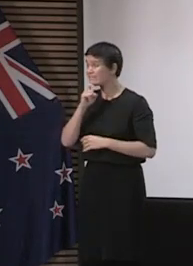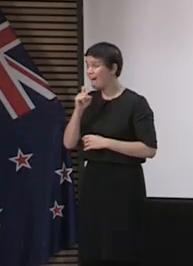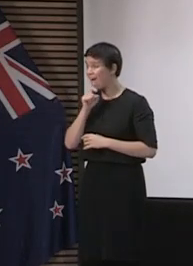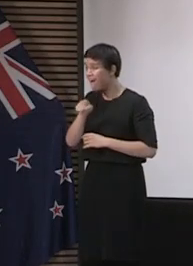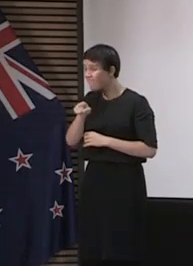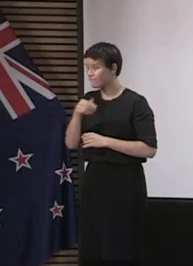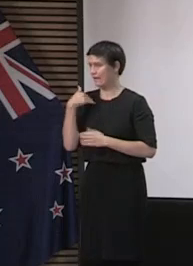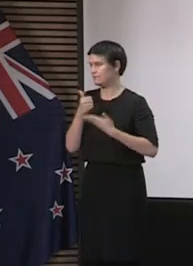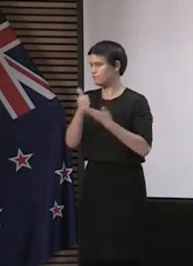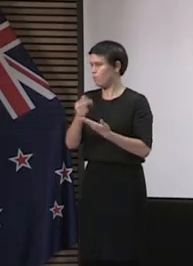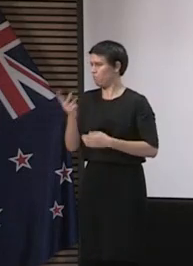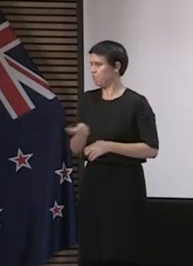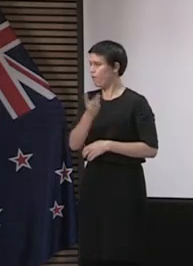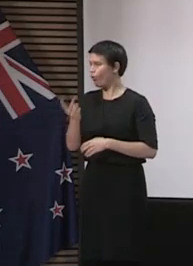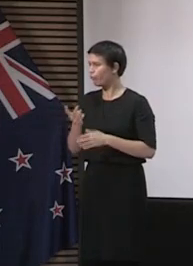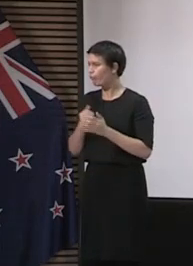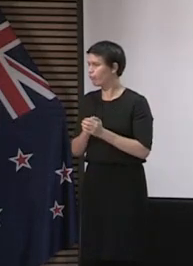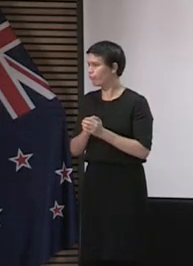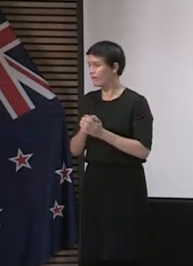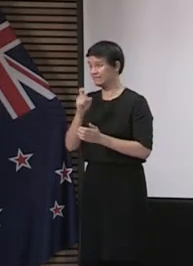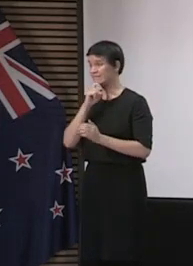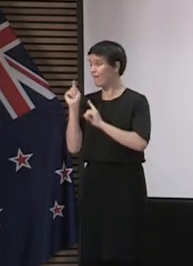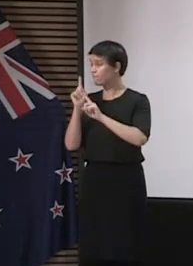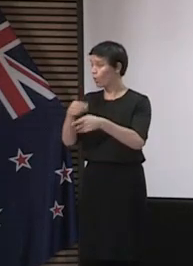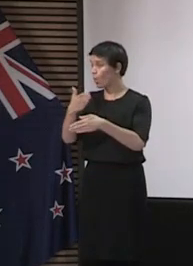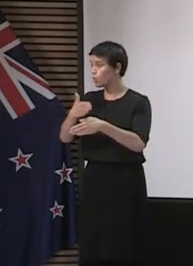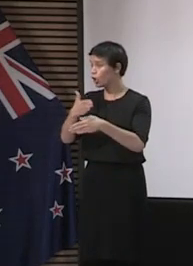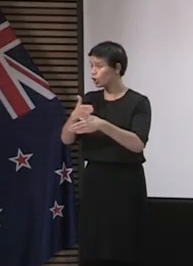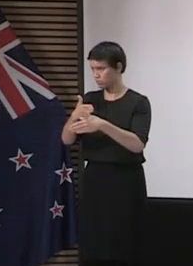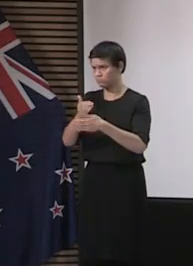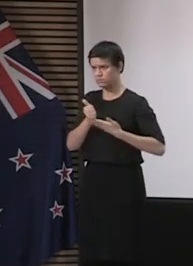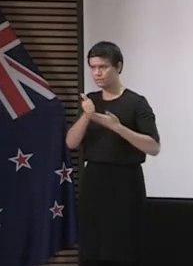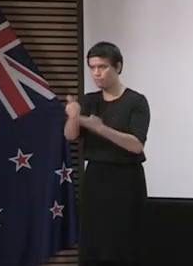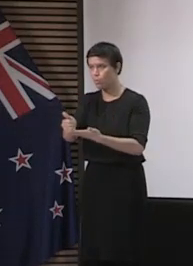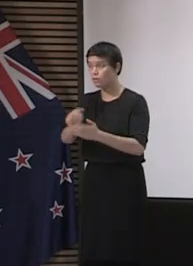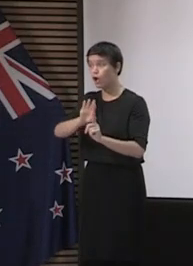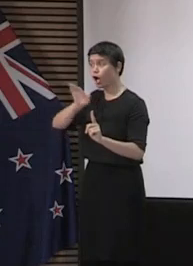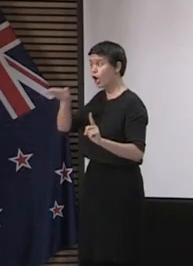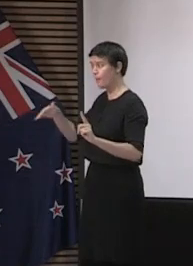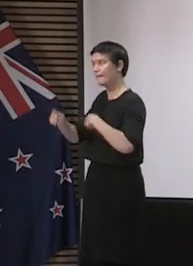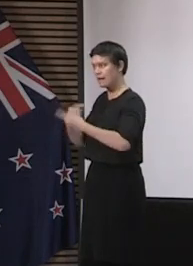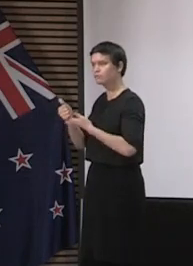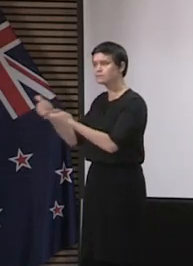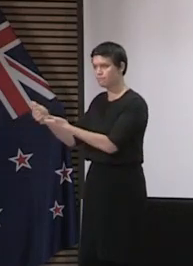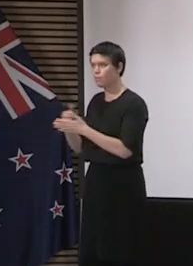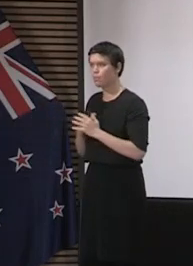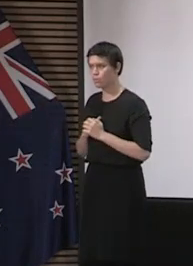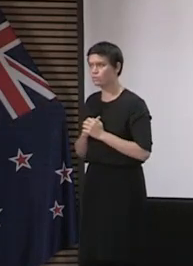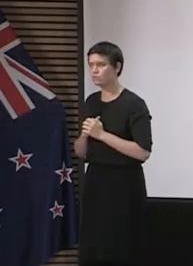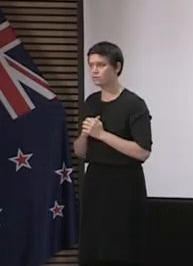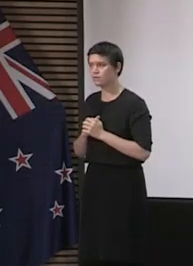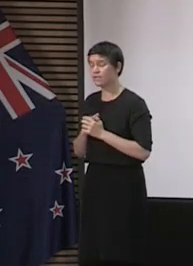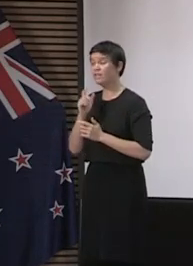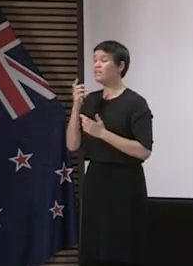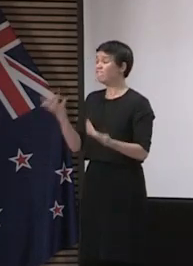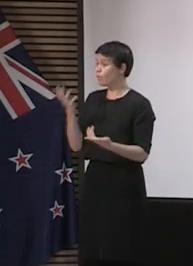including both at work and outside of work to reduce any onward infection. And particularly around testing, what I'm really